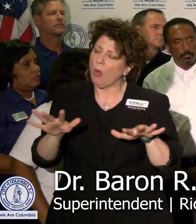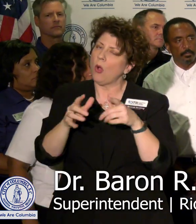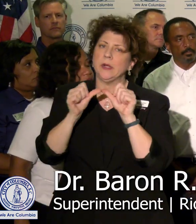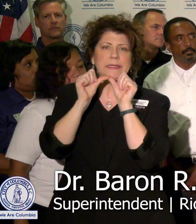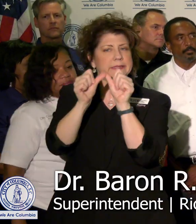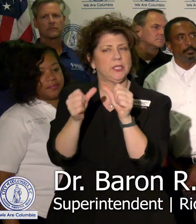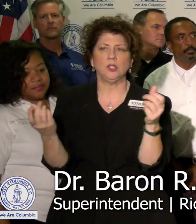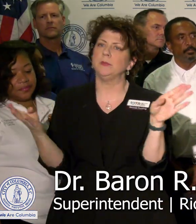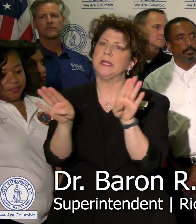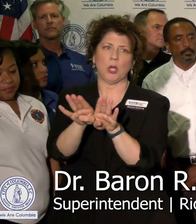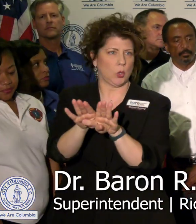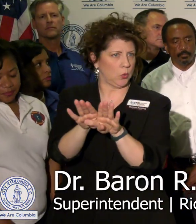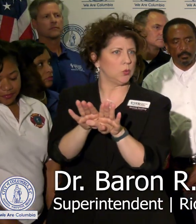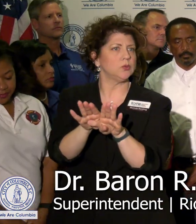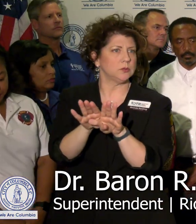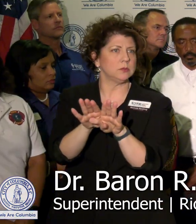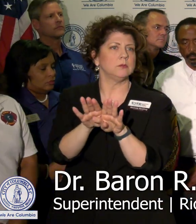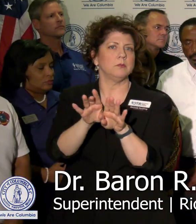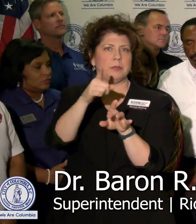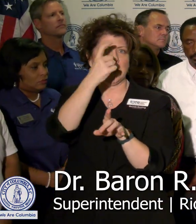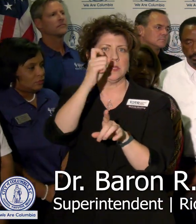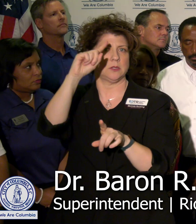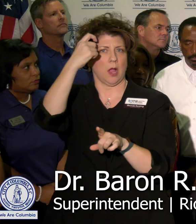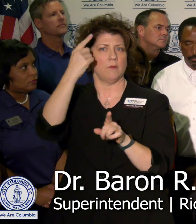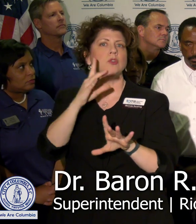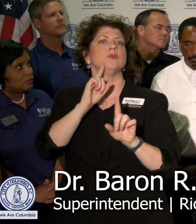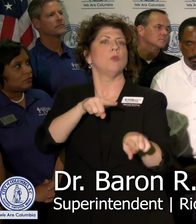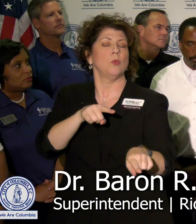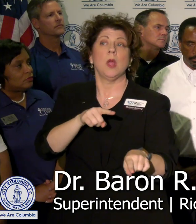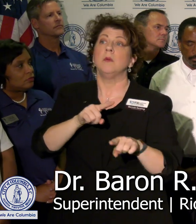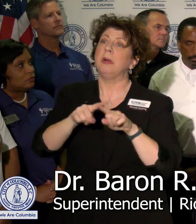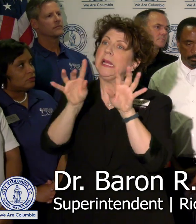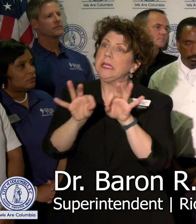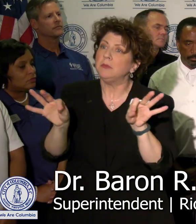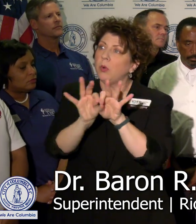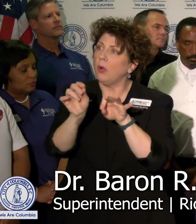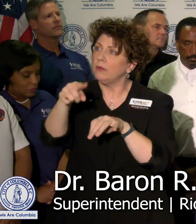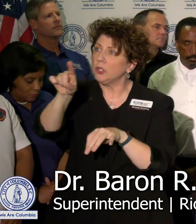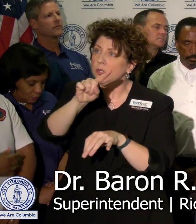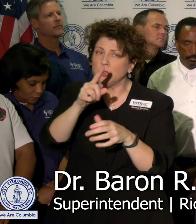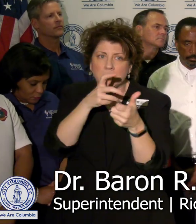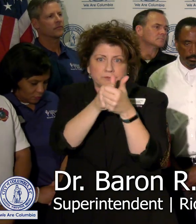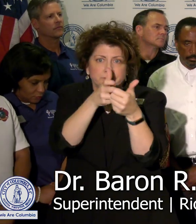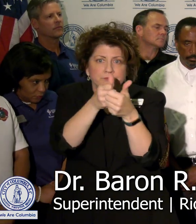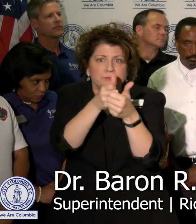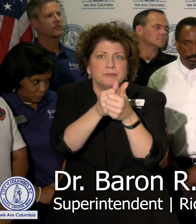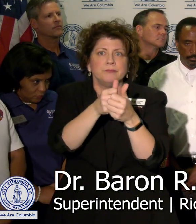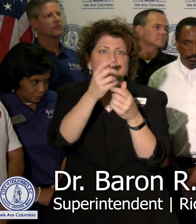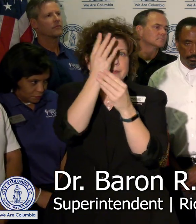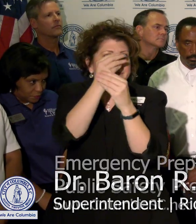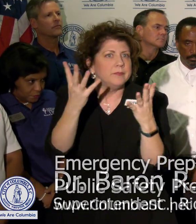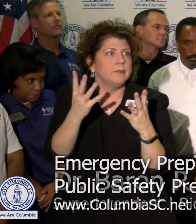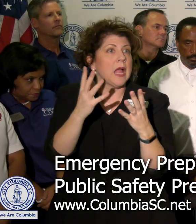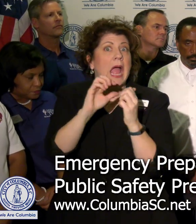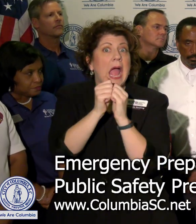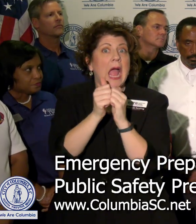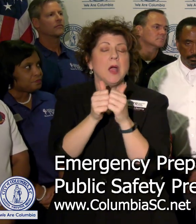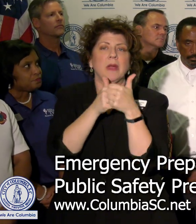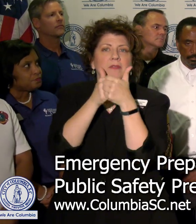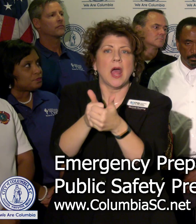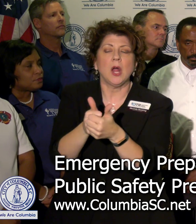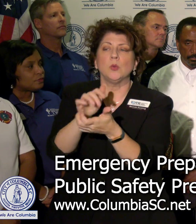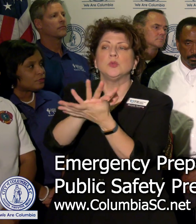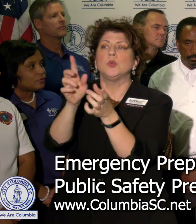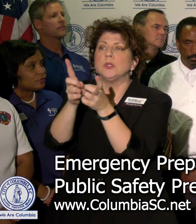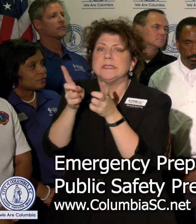close continue to be closed by order of the governor. It's important that you stay abreast of up-to-date information by following the school